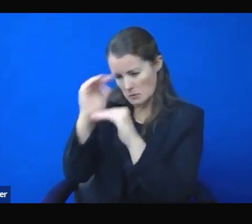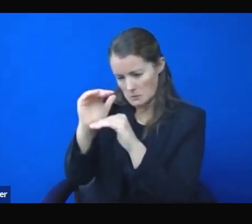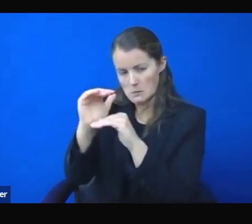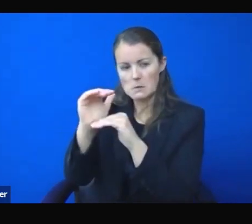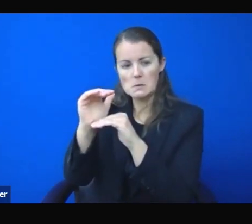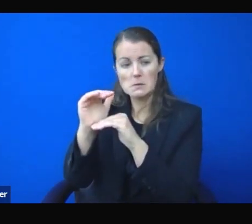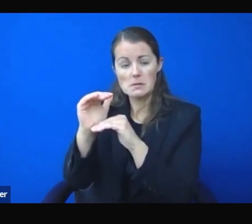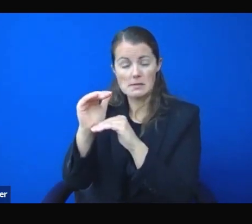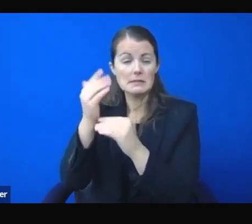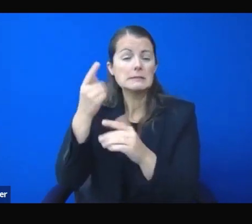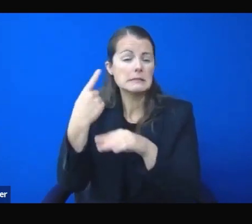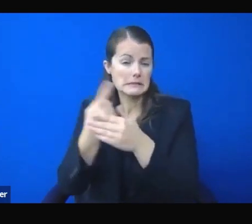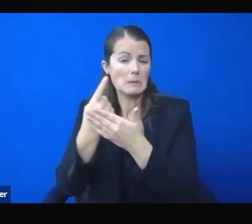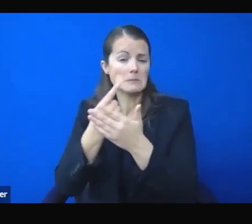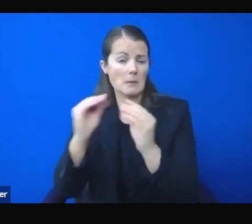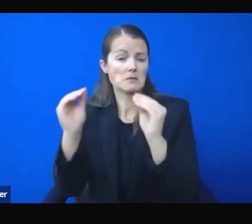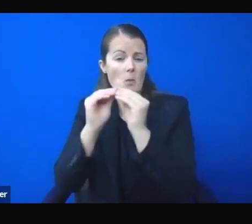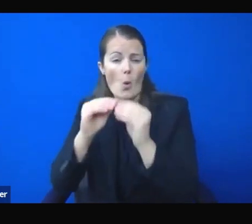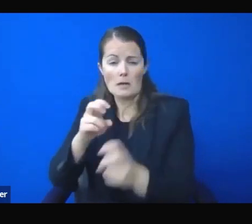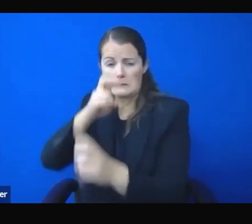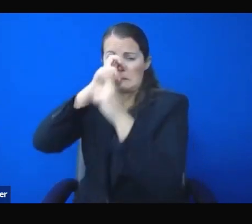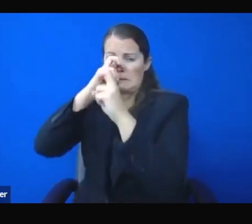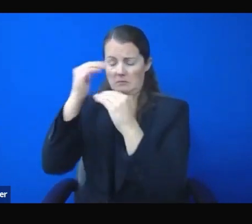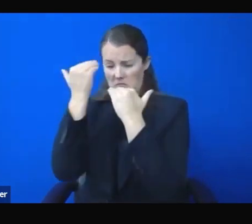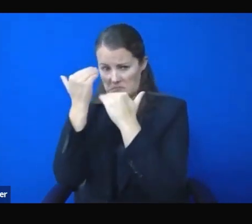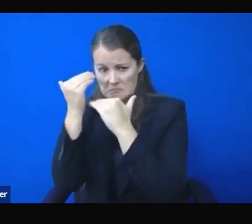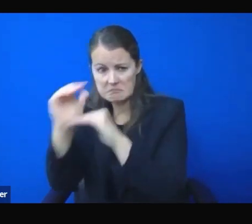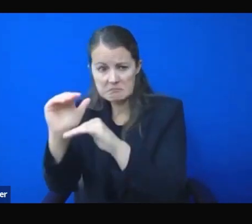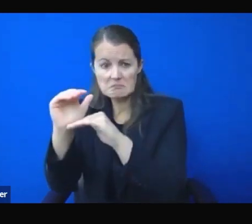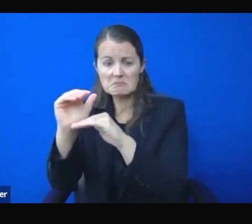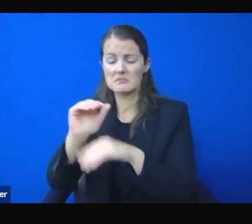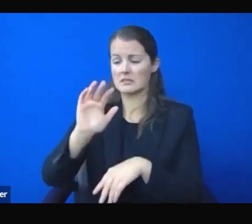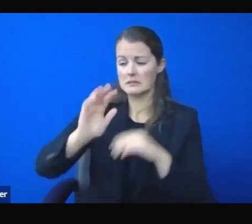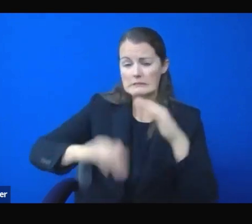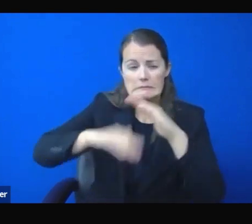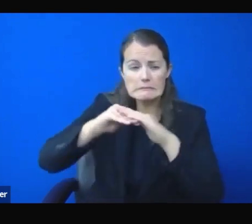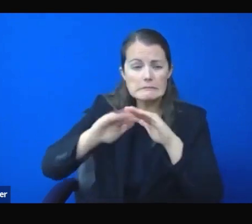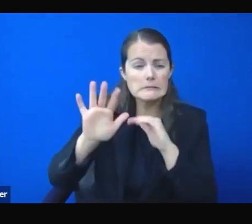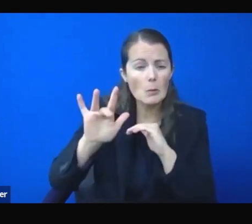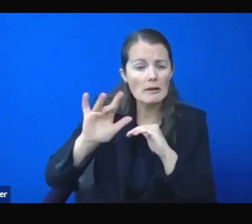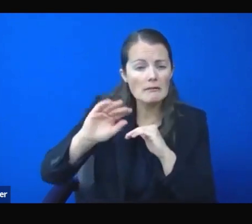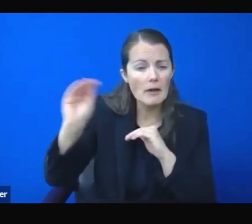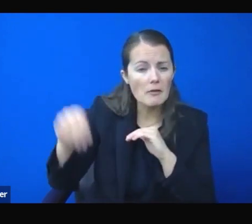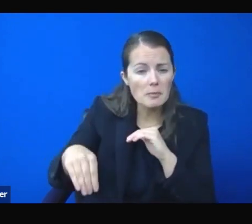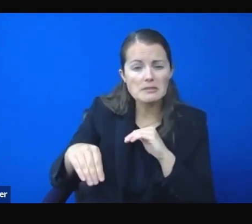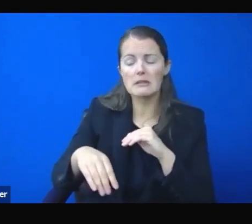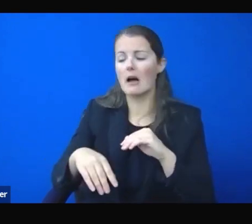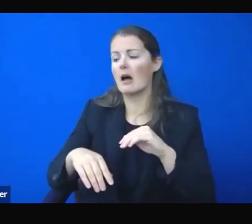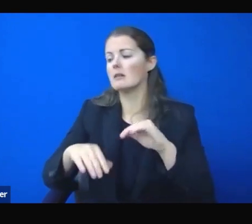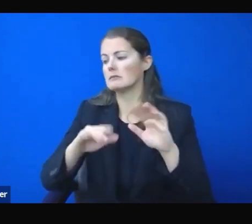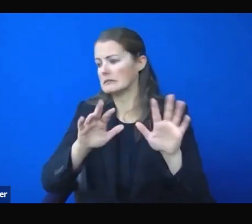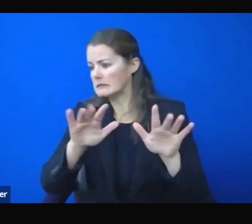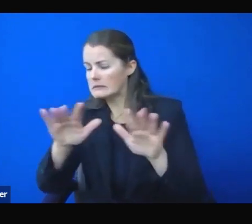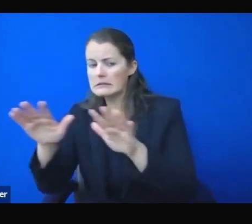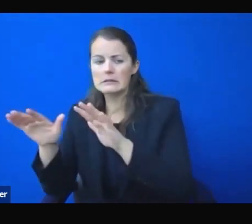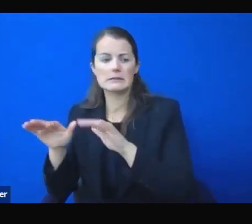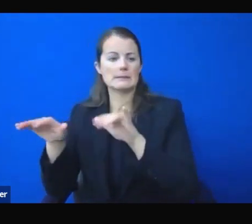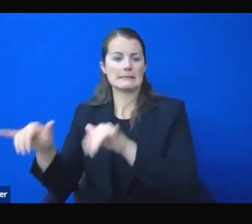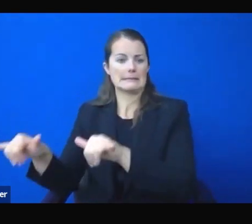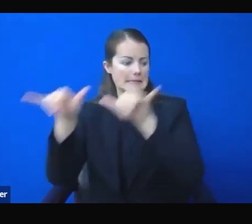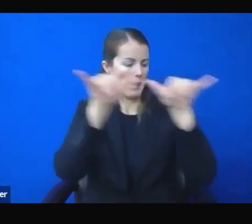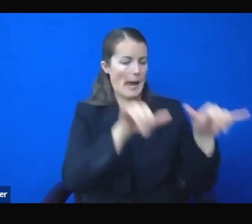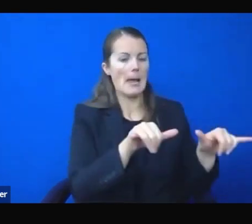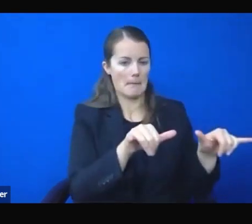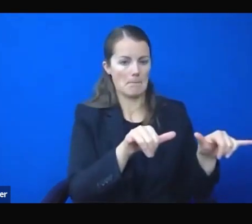Restaurants and bars and casinos face the same capacity limits as those in our neighborhoods. Gaming floors have been reduced to